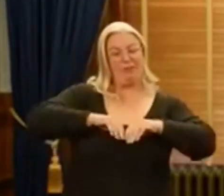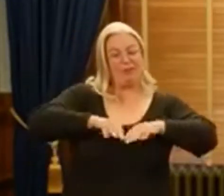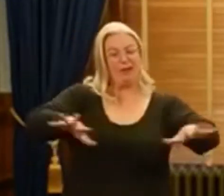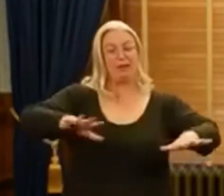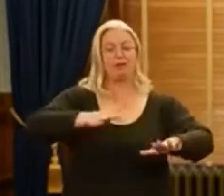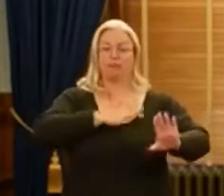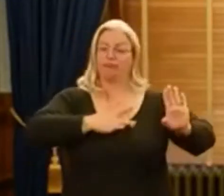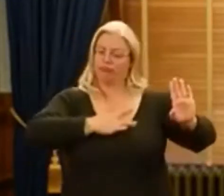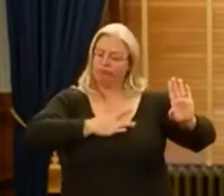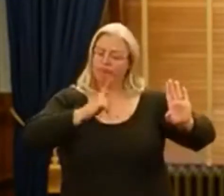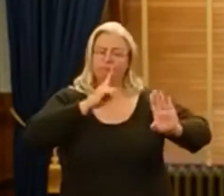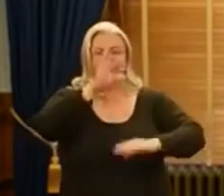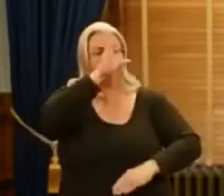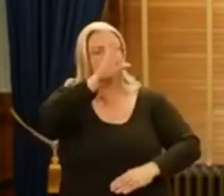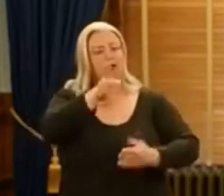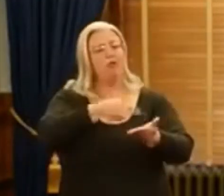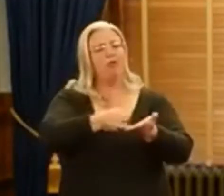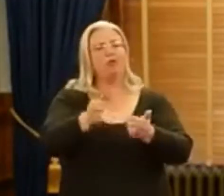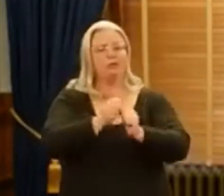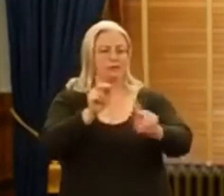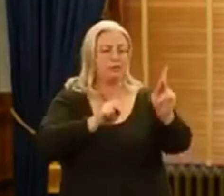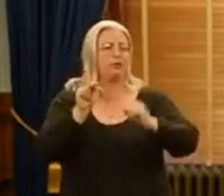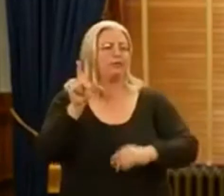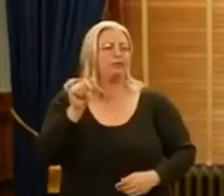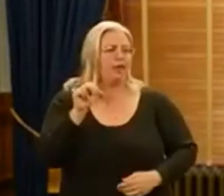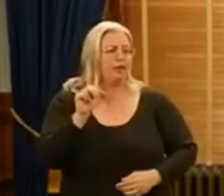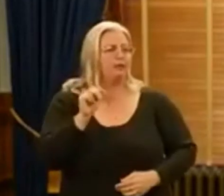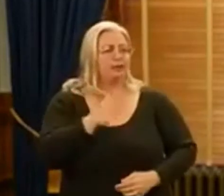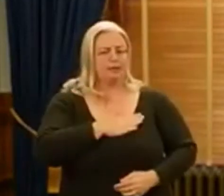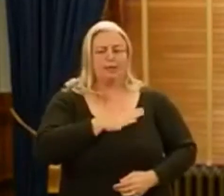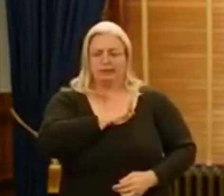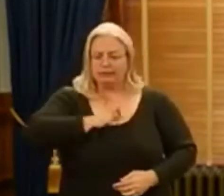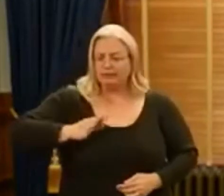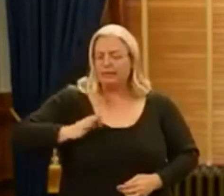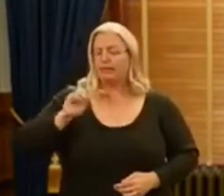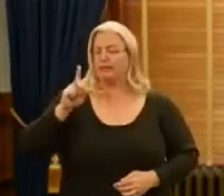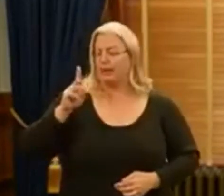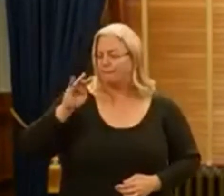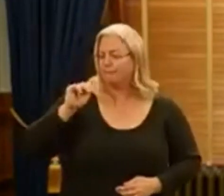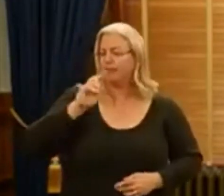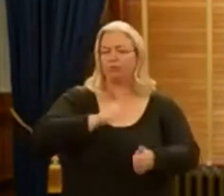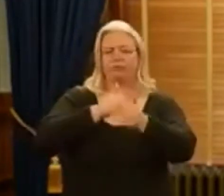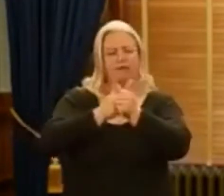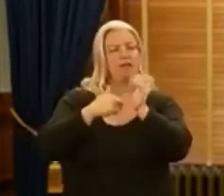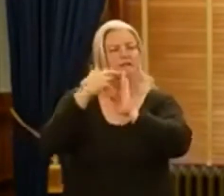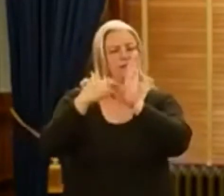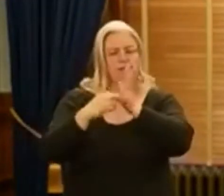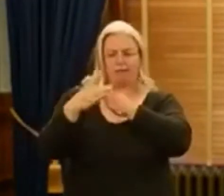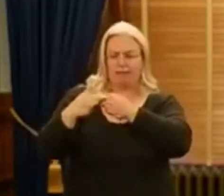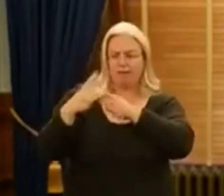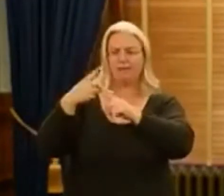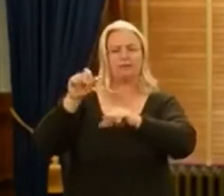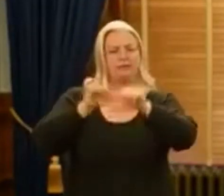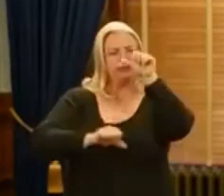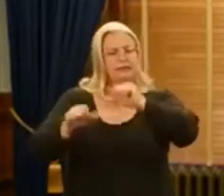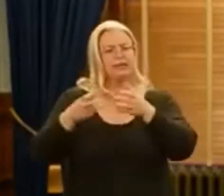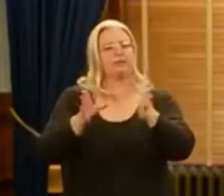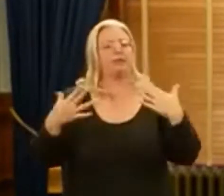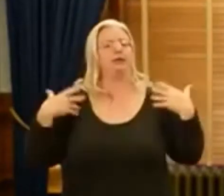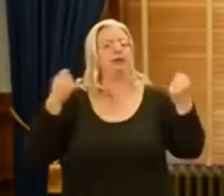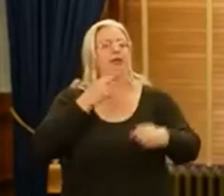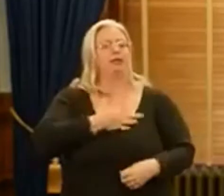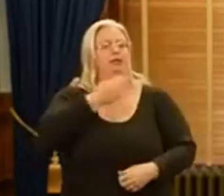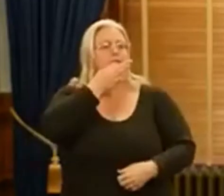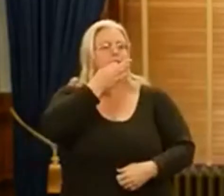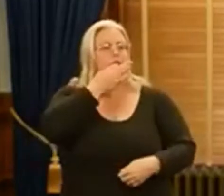would be straightforward and honest with the people of Kansas and that my administration would follow the guidelines of our scientists and public health experts.